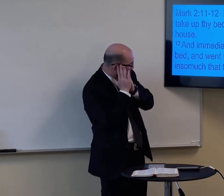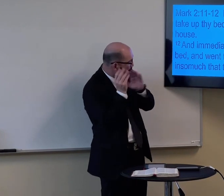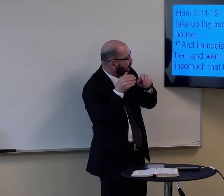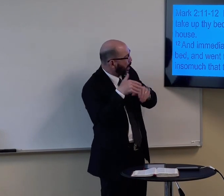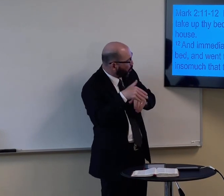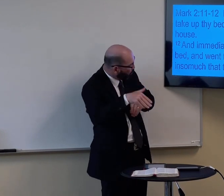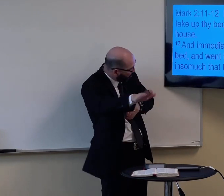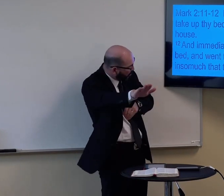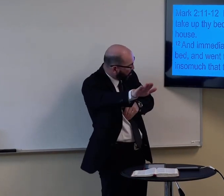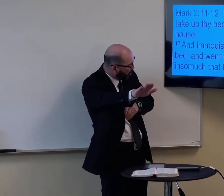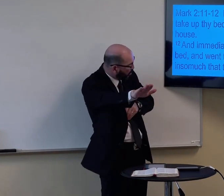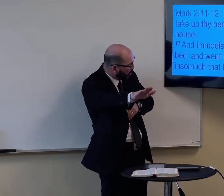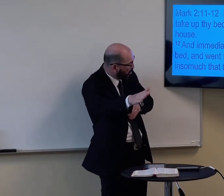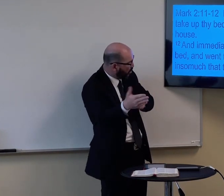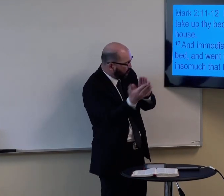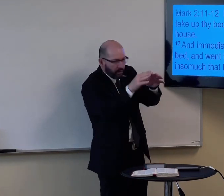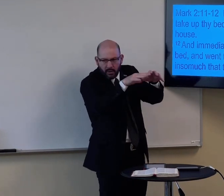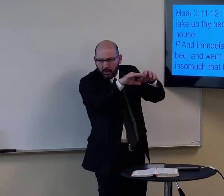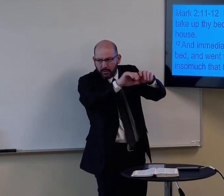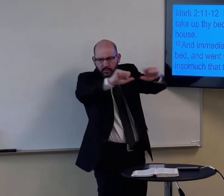and went forth before them all.